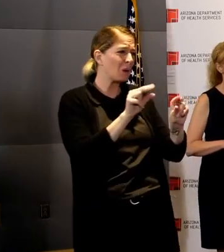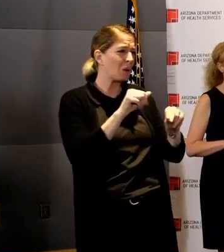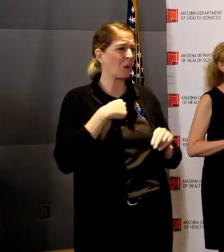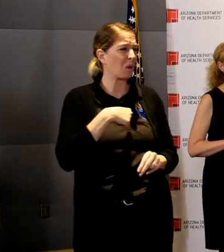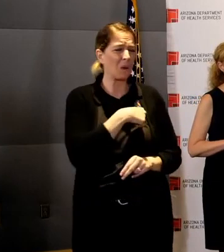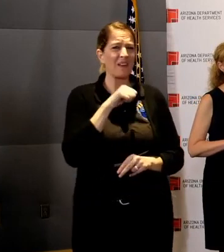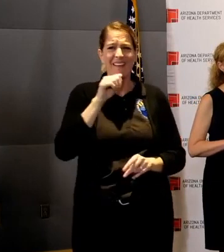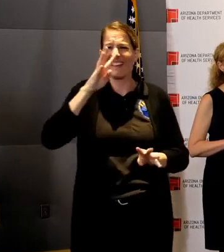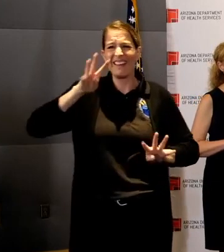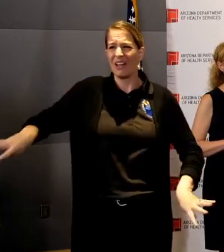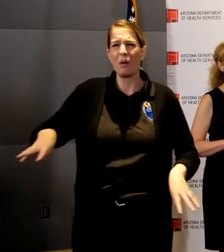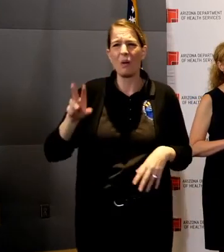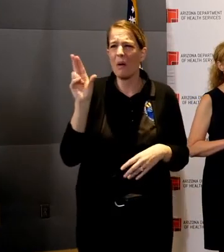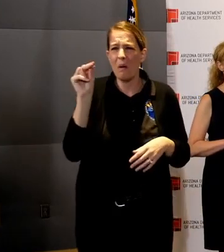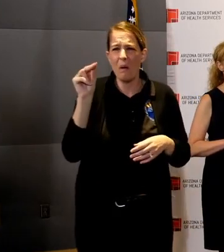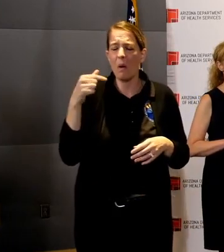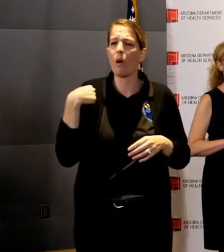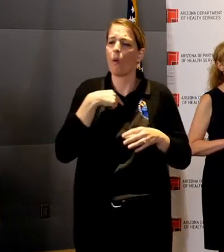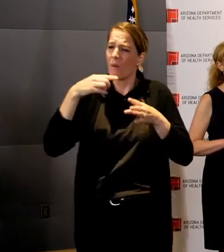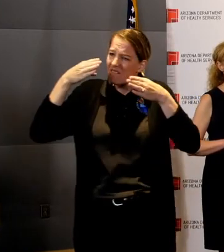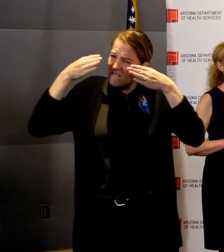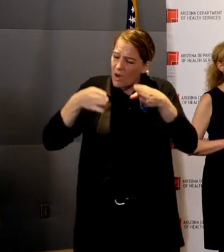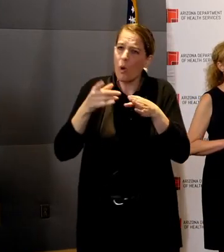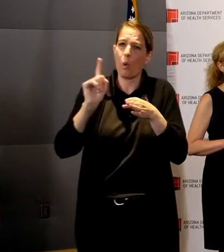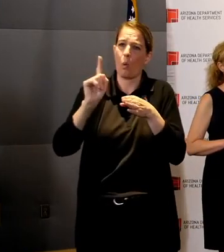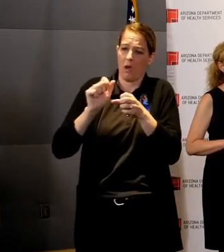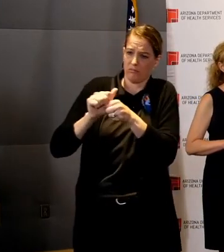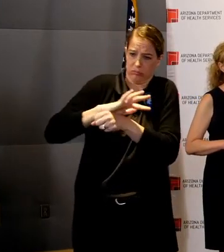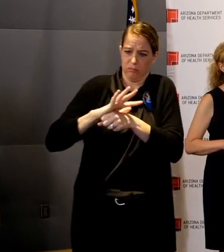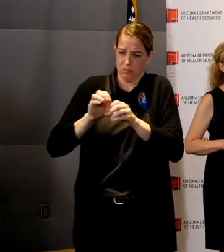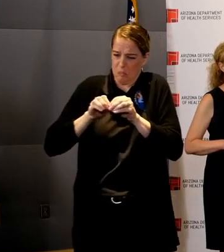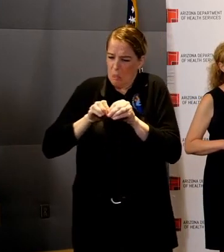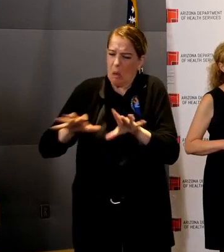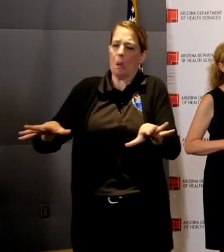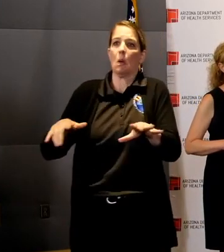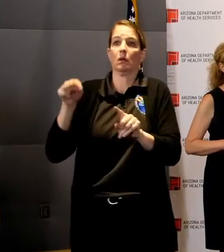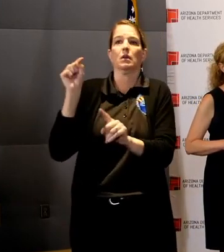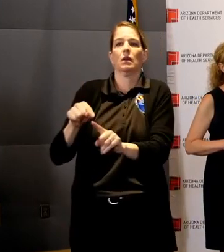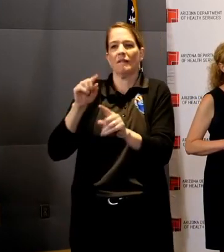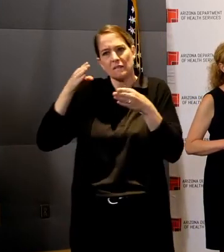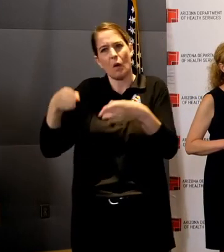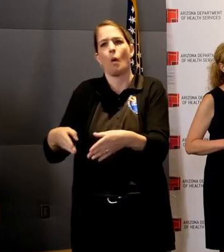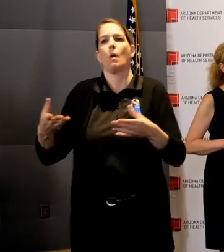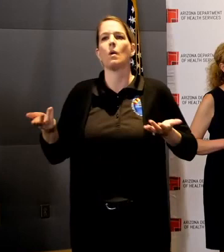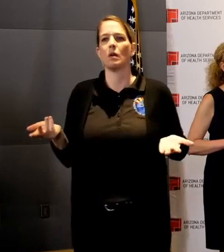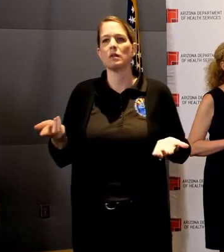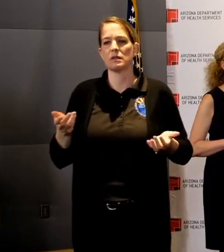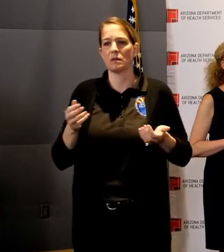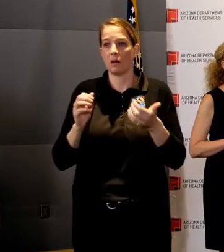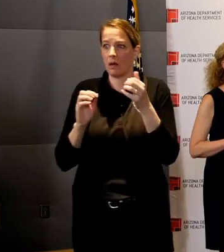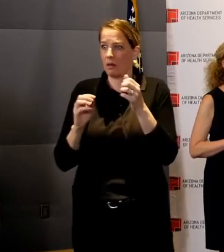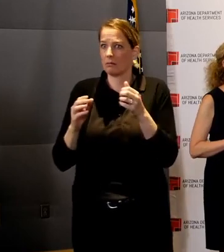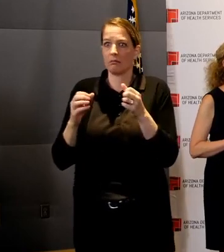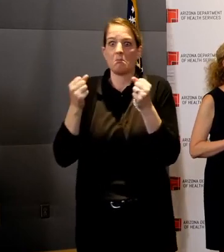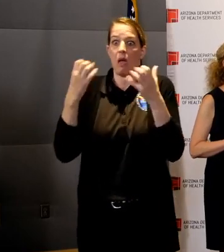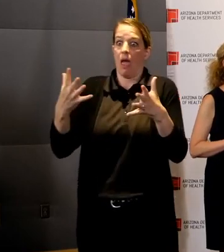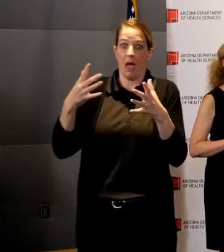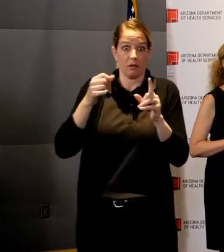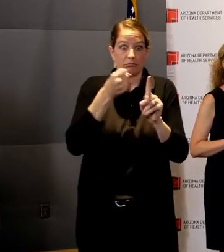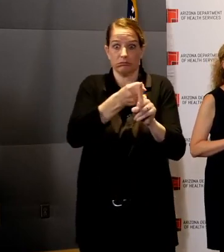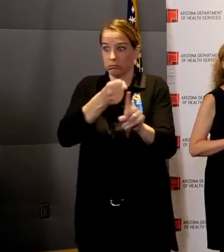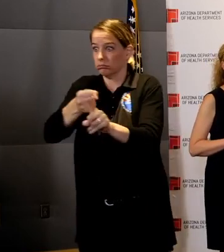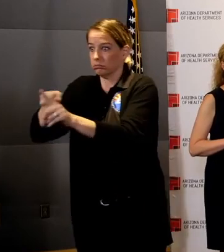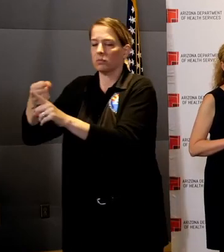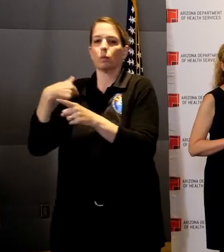places where we have the highest spread, the most number of cases. And just like the